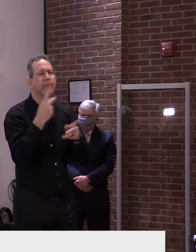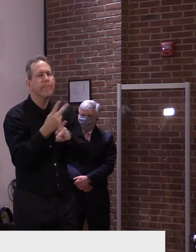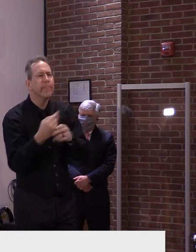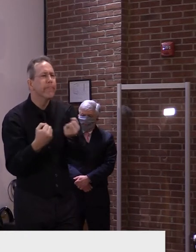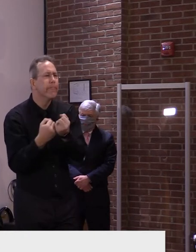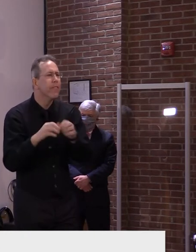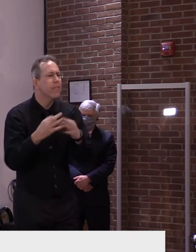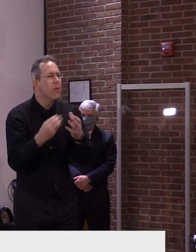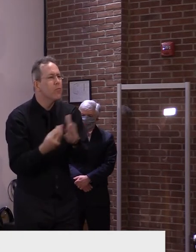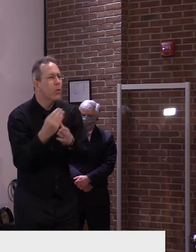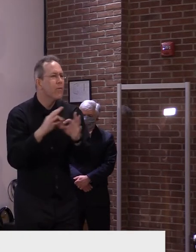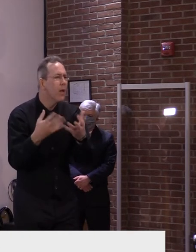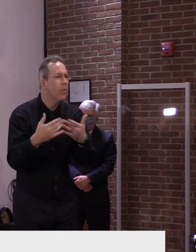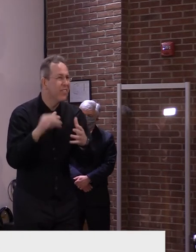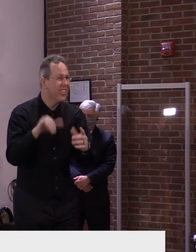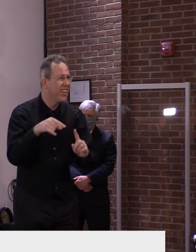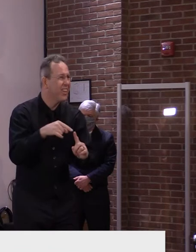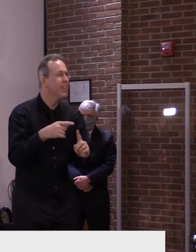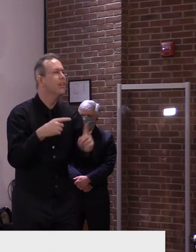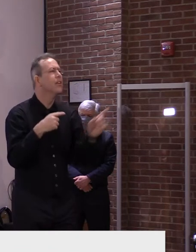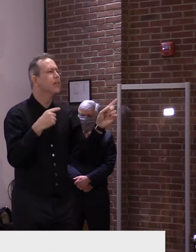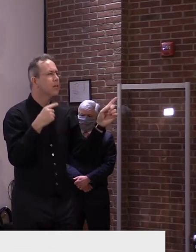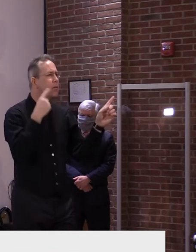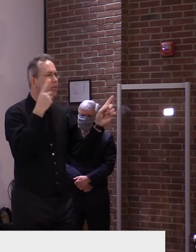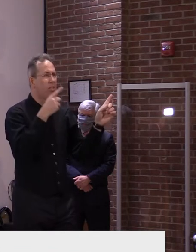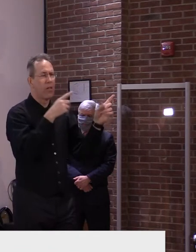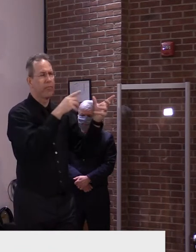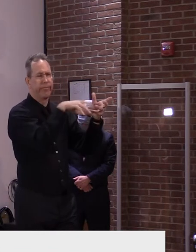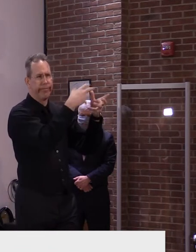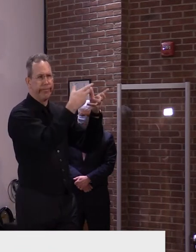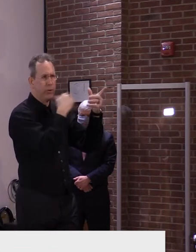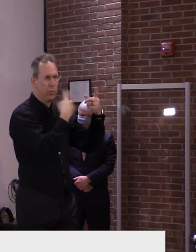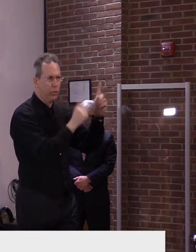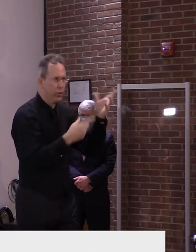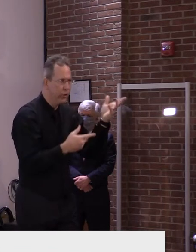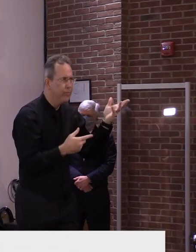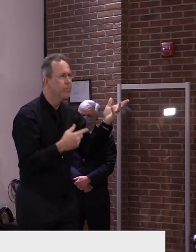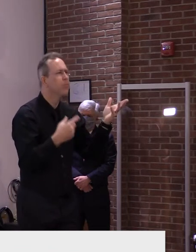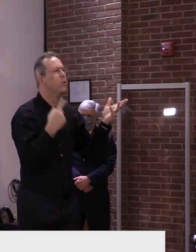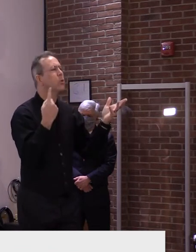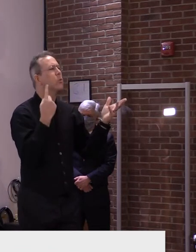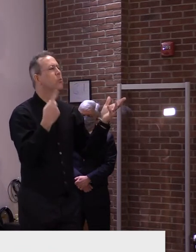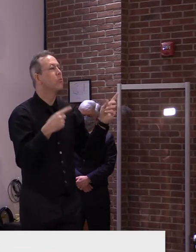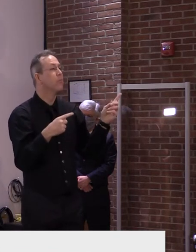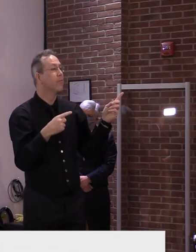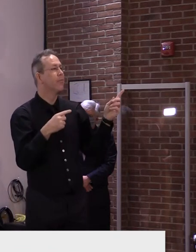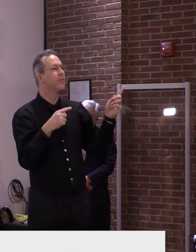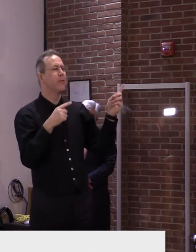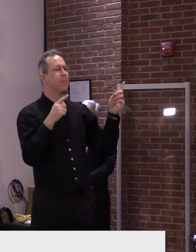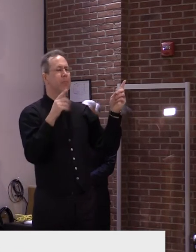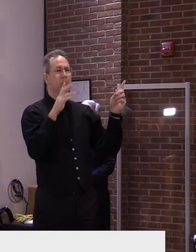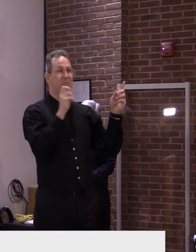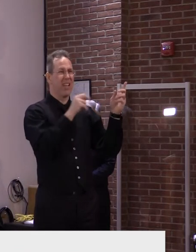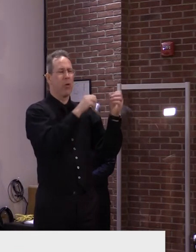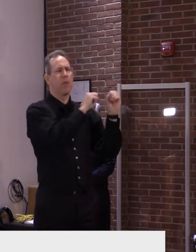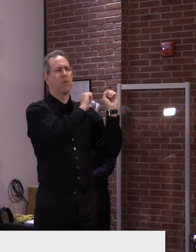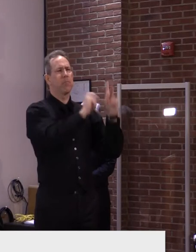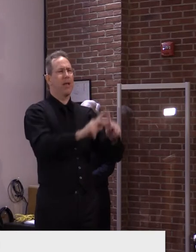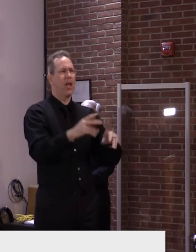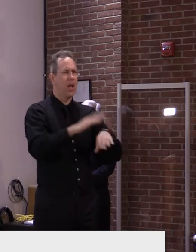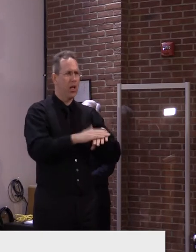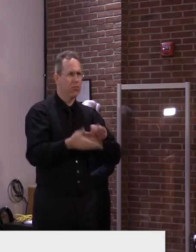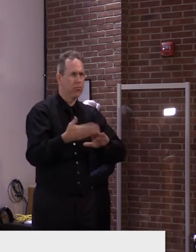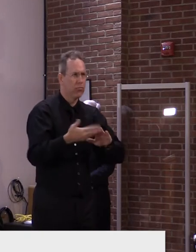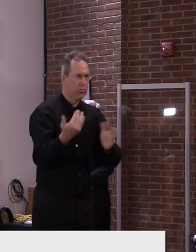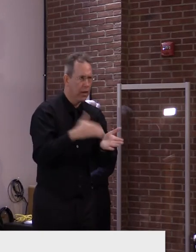Biden administration restores title 10 funding, will you recommend the legislature remove the estimated, I think it's about 800